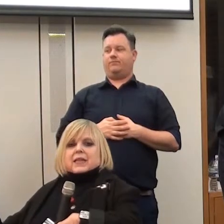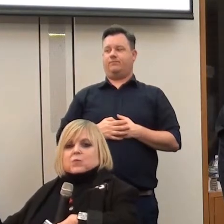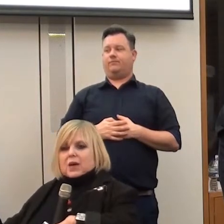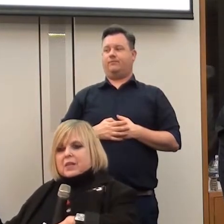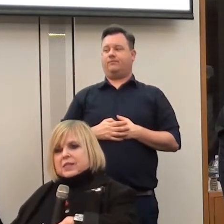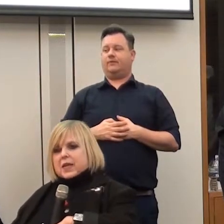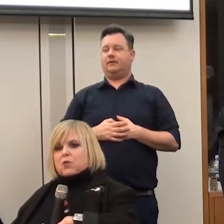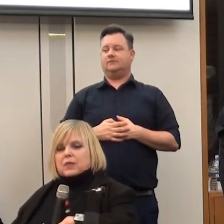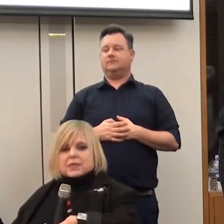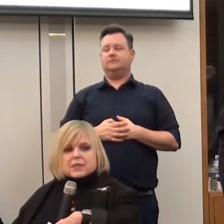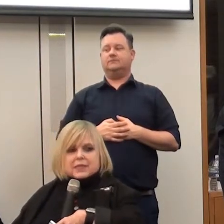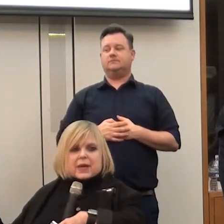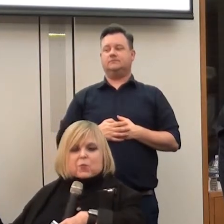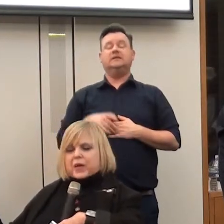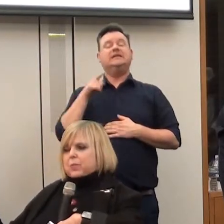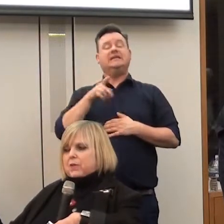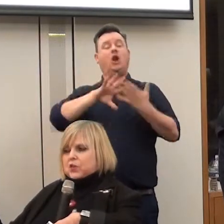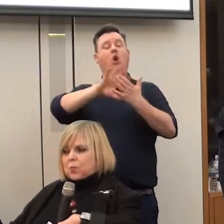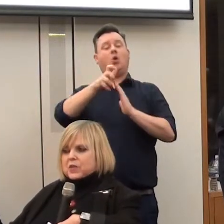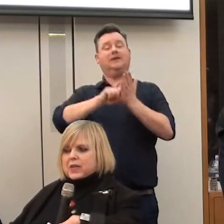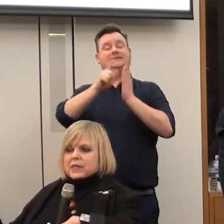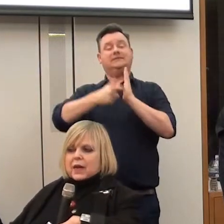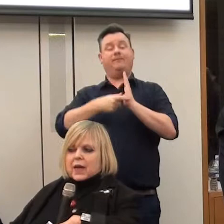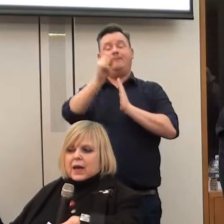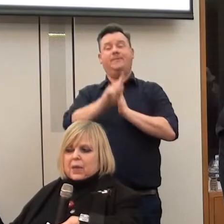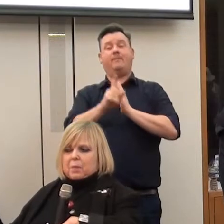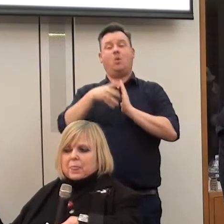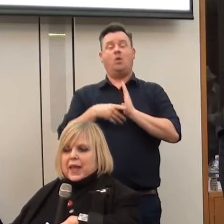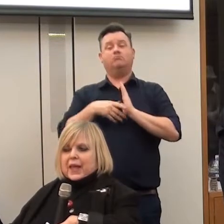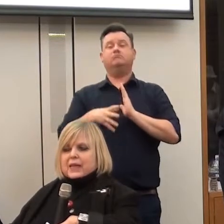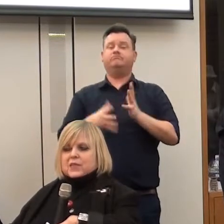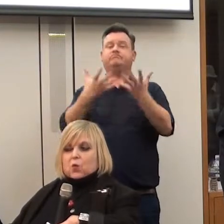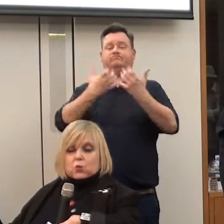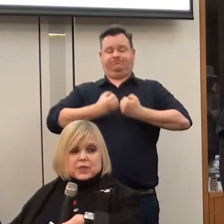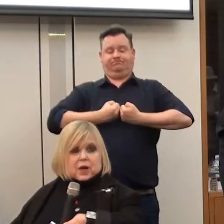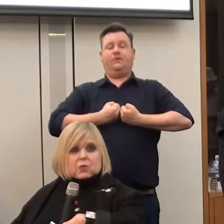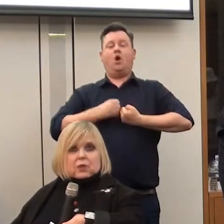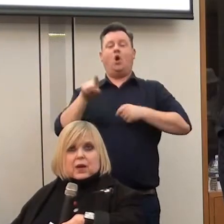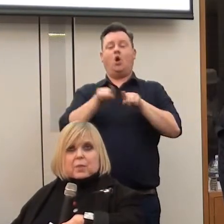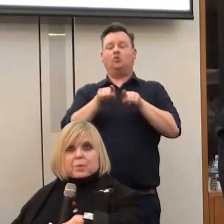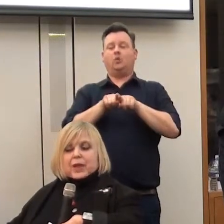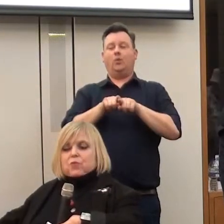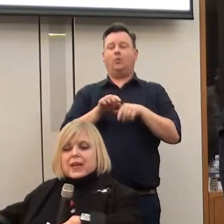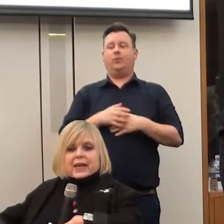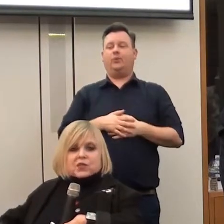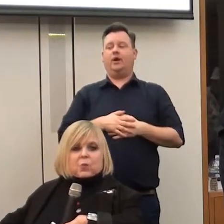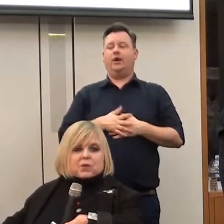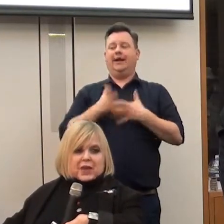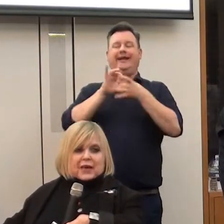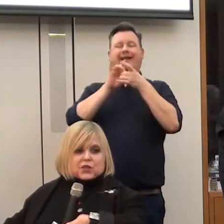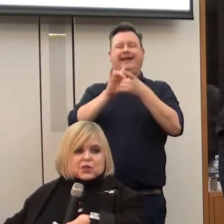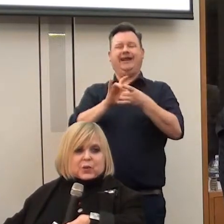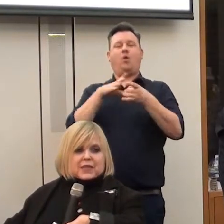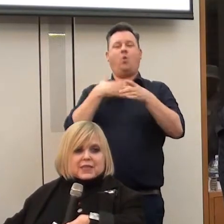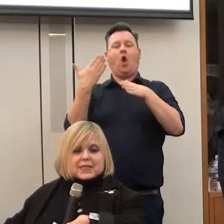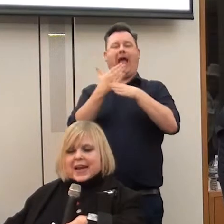It's one of the slogans that disabled people have adopted. It's also related to one